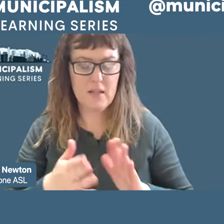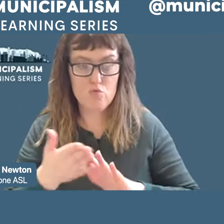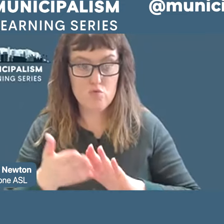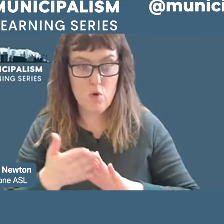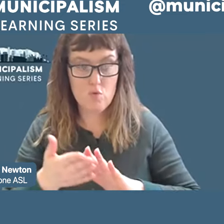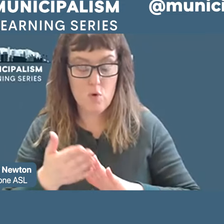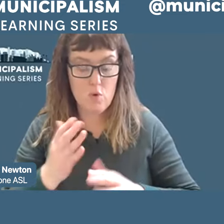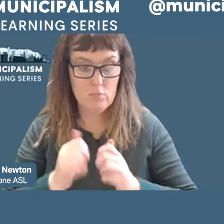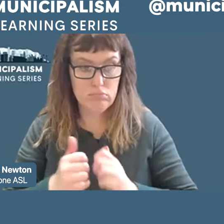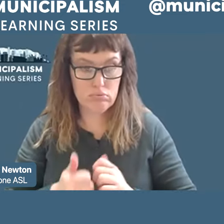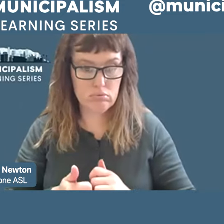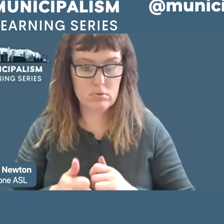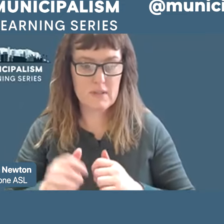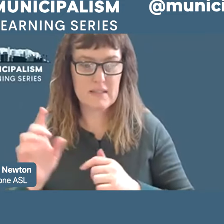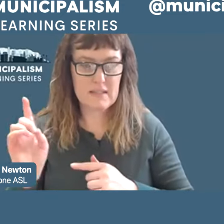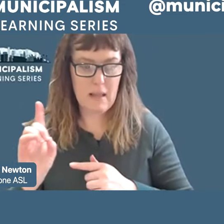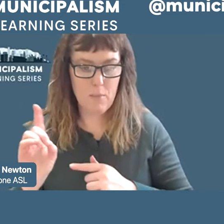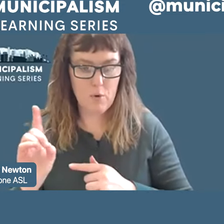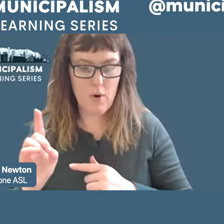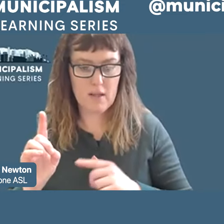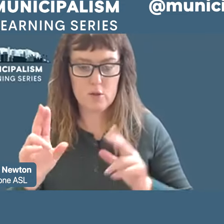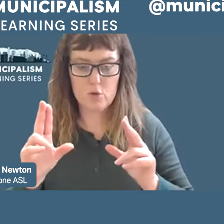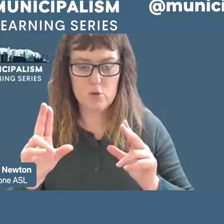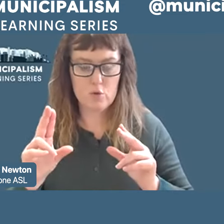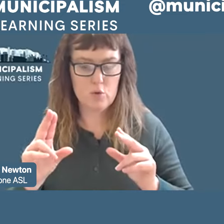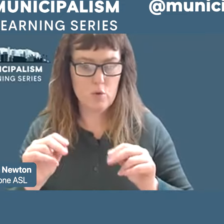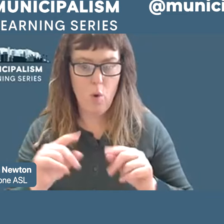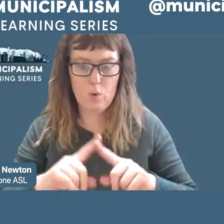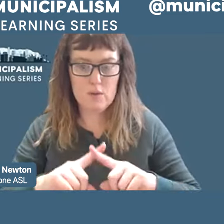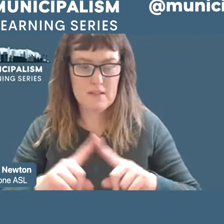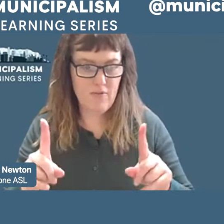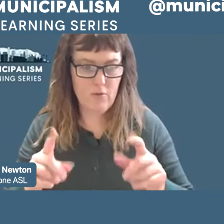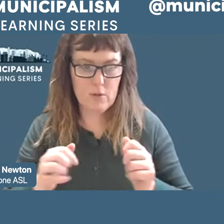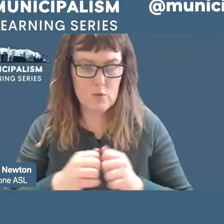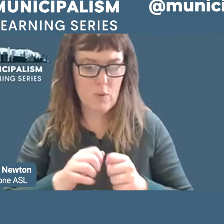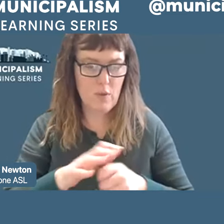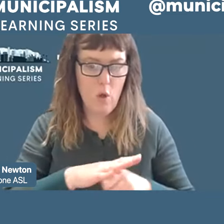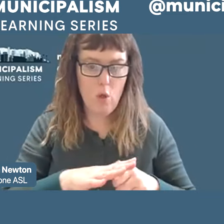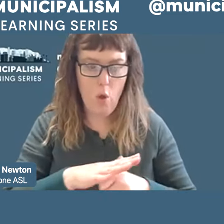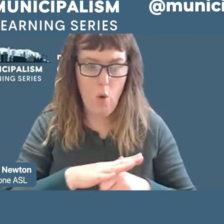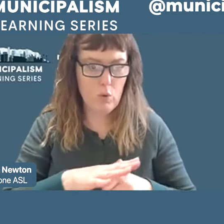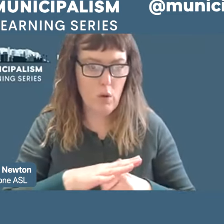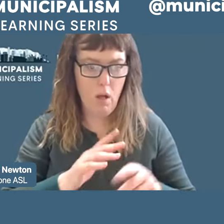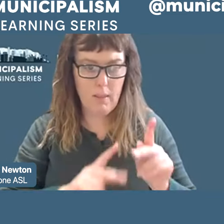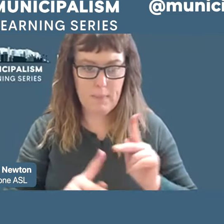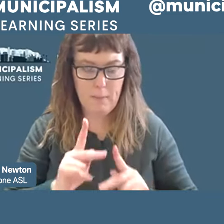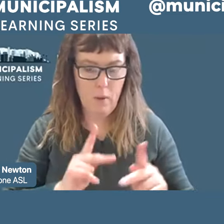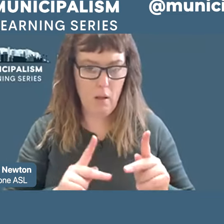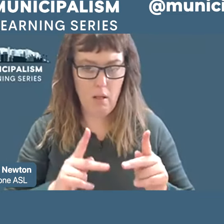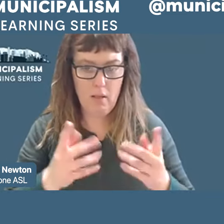difference for the local resident who wants to vote